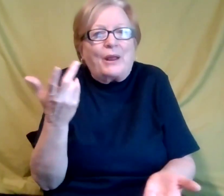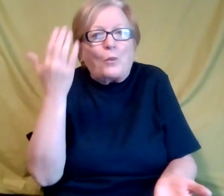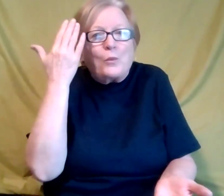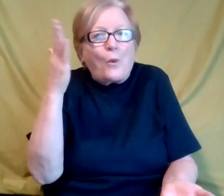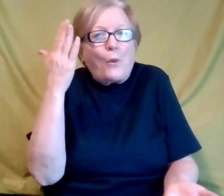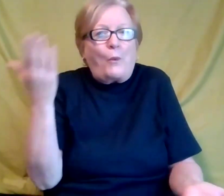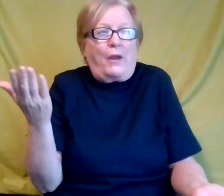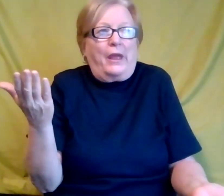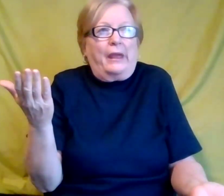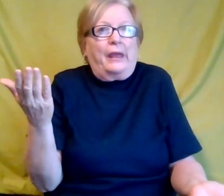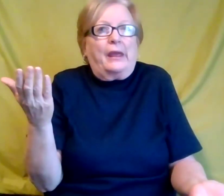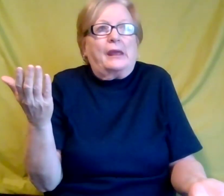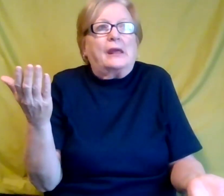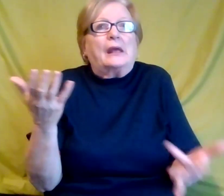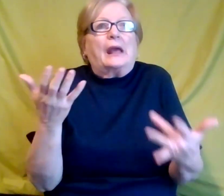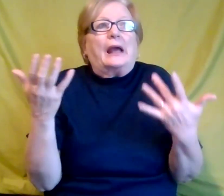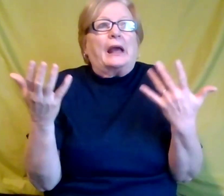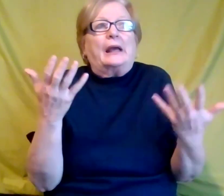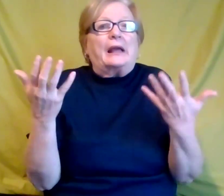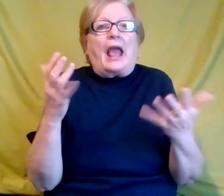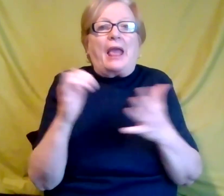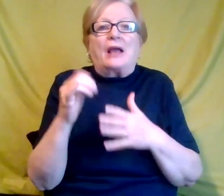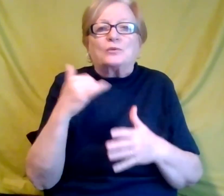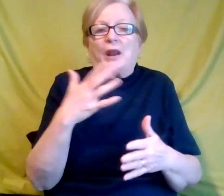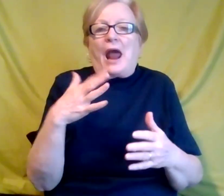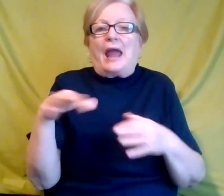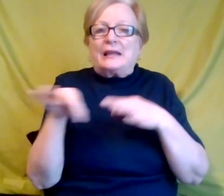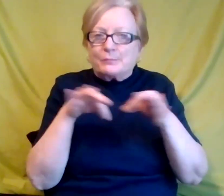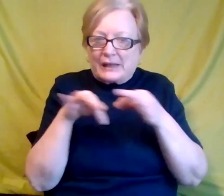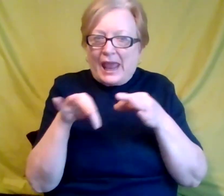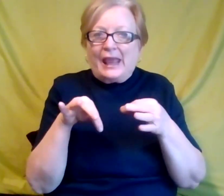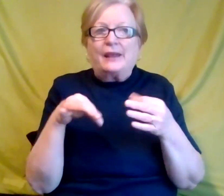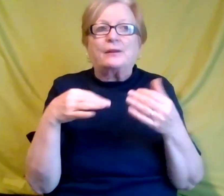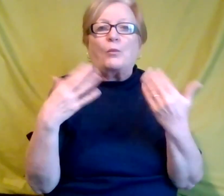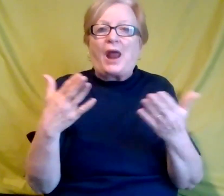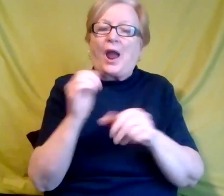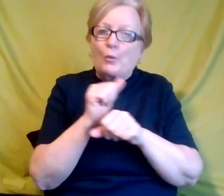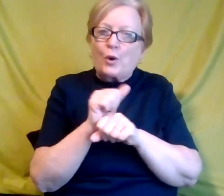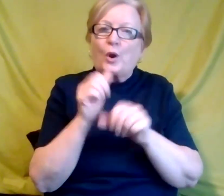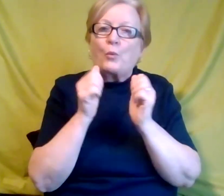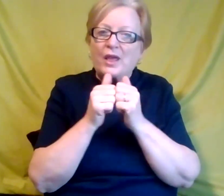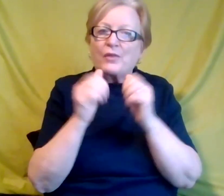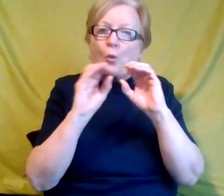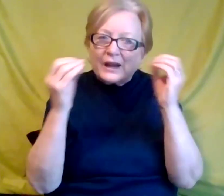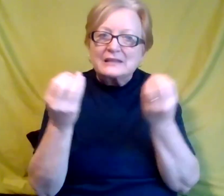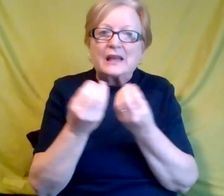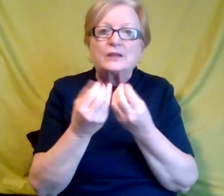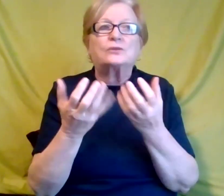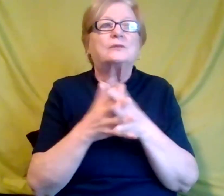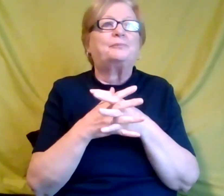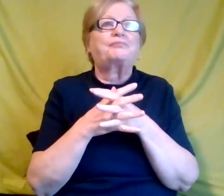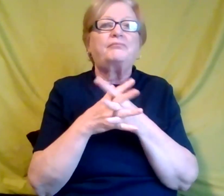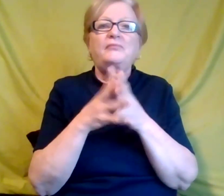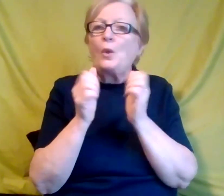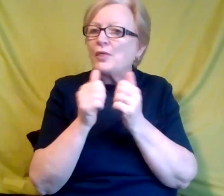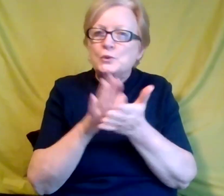that's, you know, what I talk about when I work with organizations and, and schools